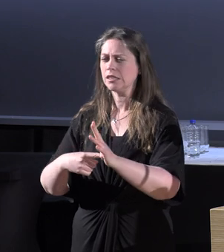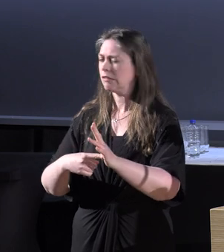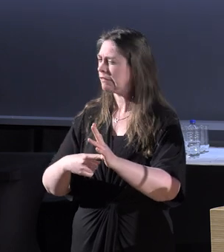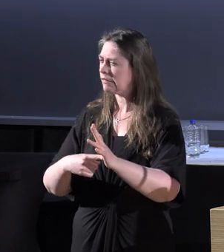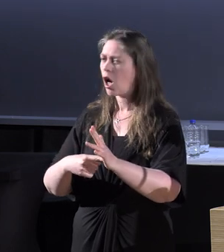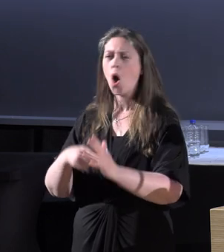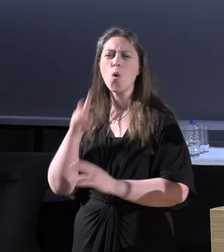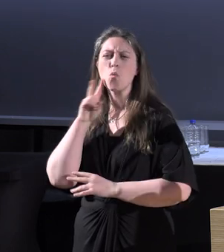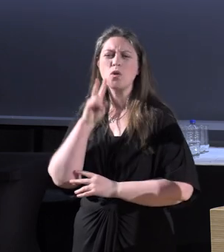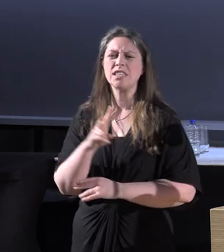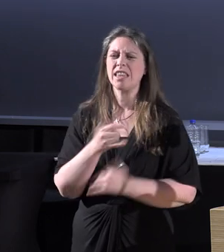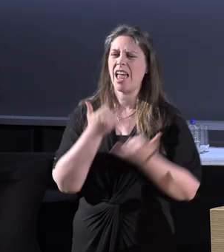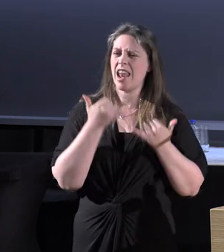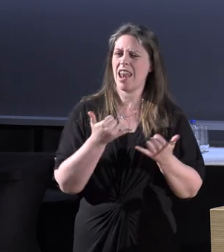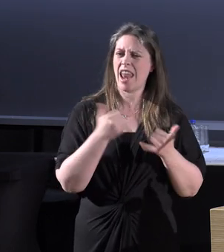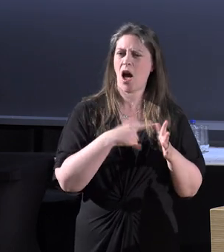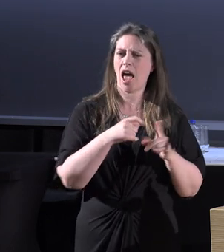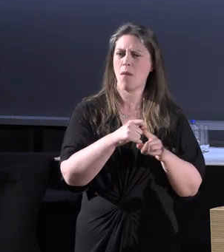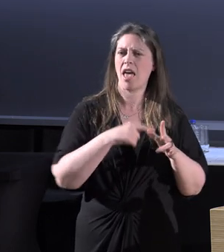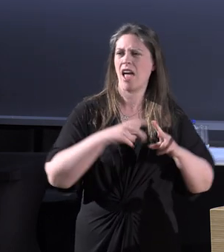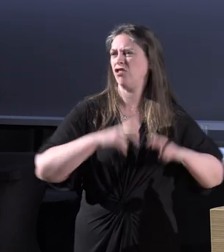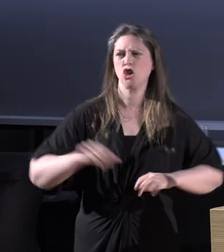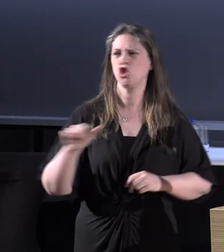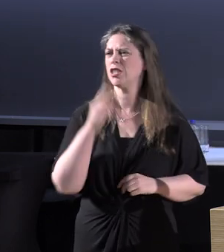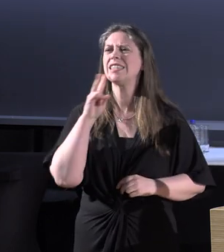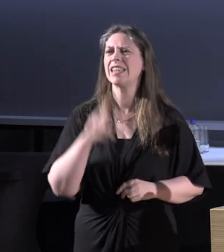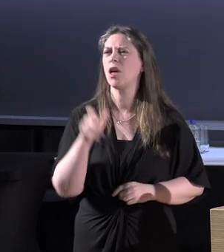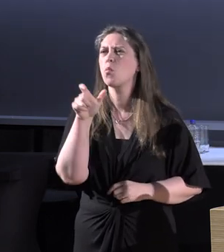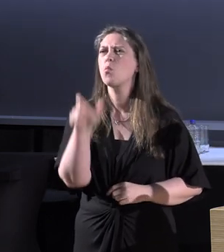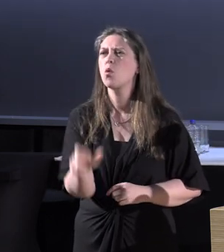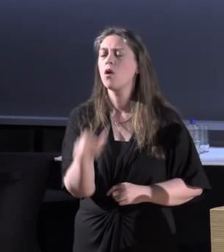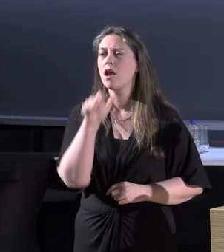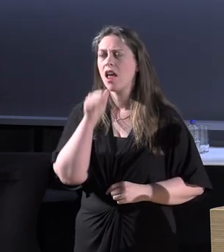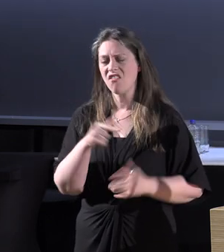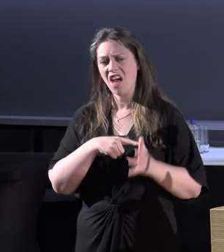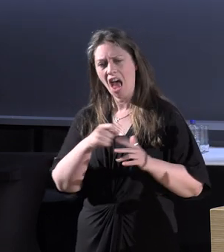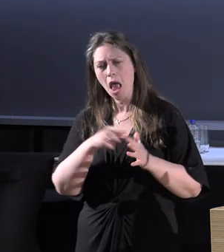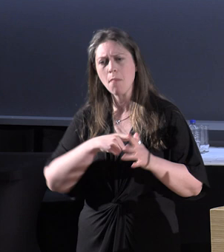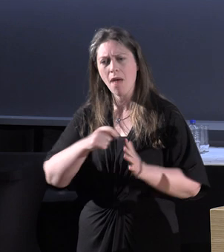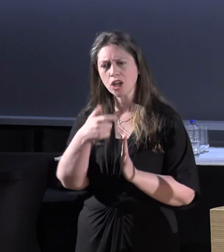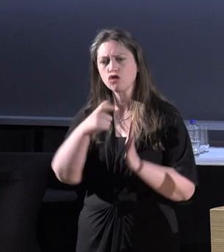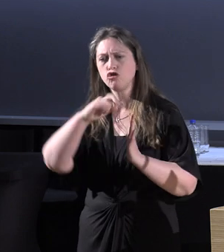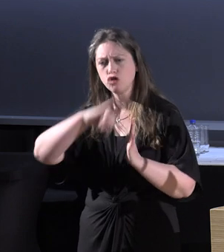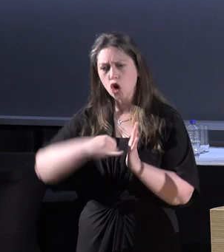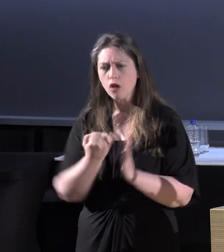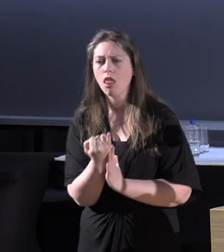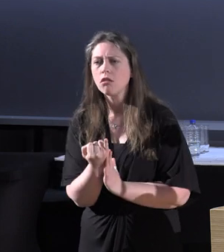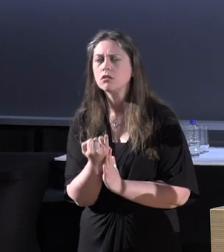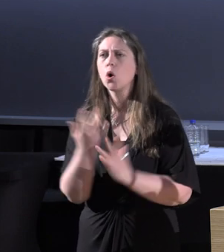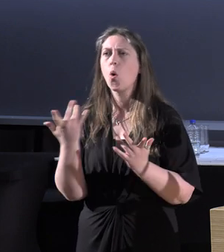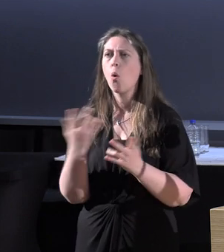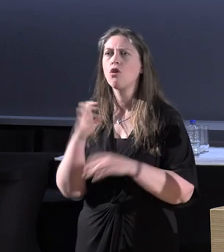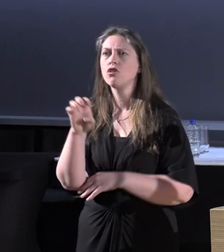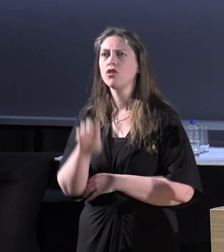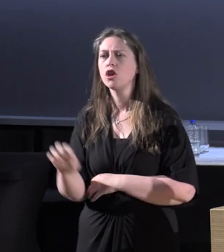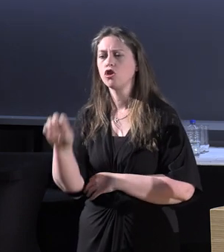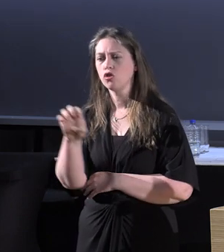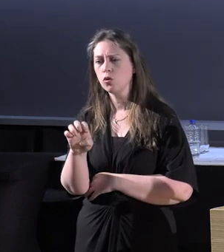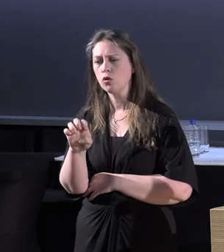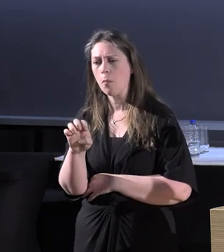in contemporary APA, or we shouldn't if we go through the APAC journals and the European Journal of Physical Activity.